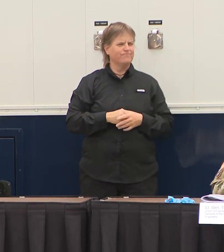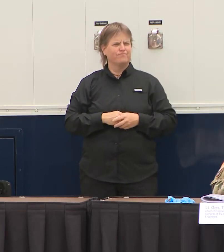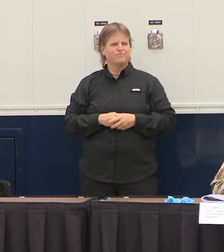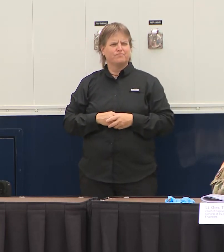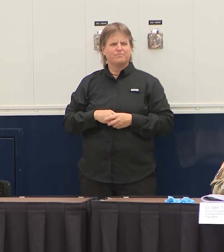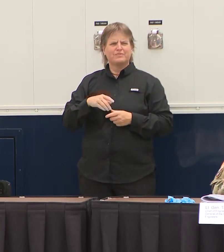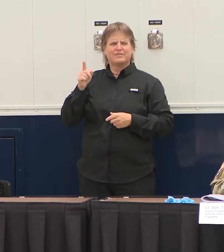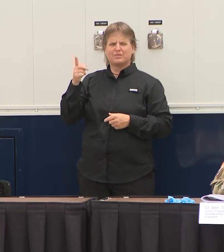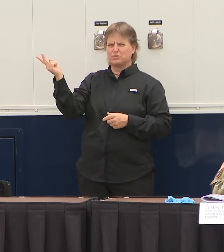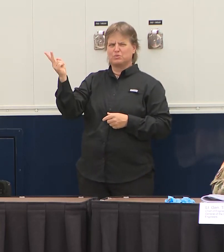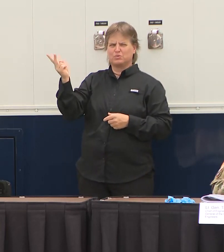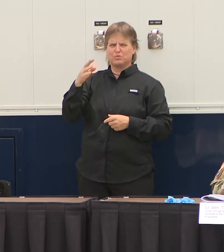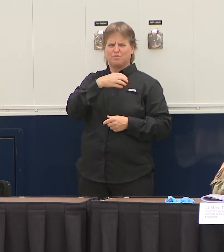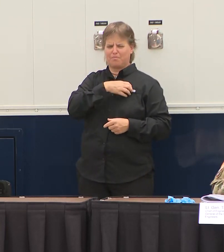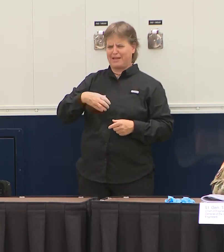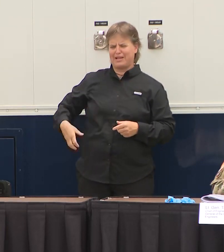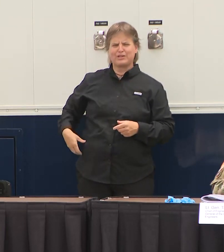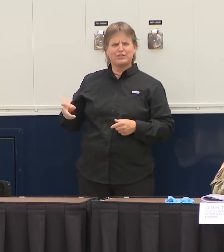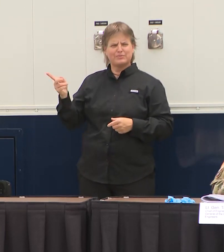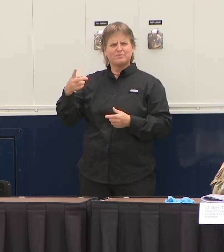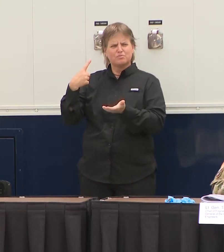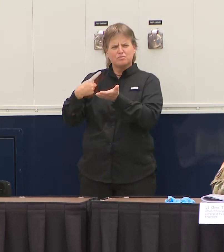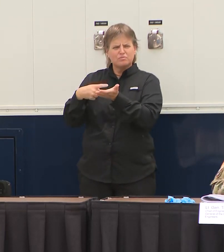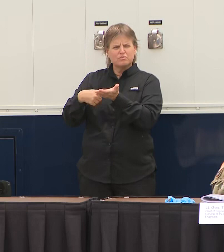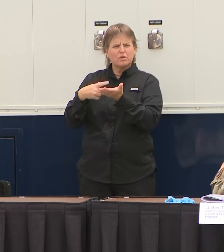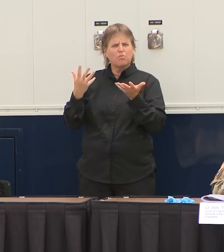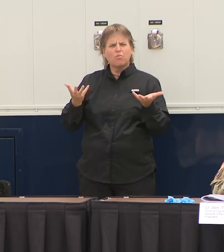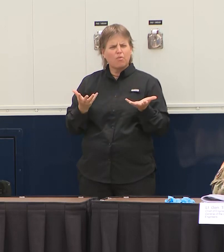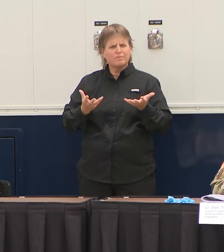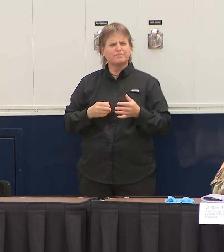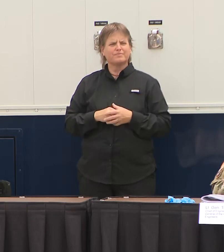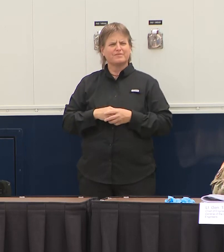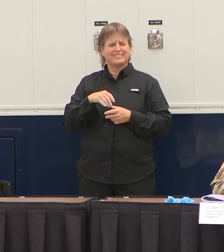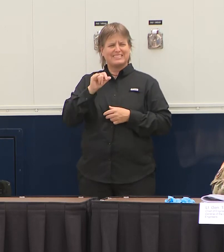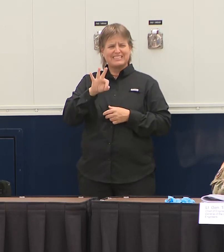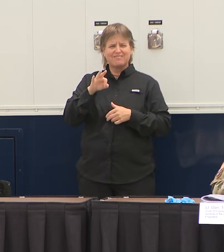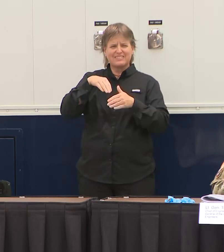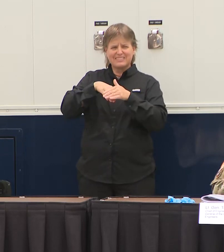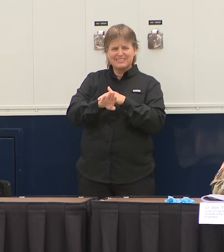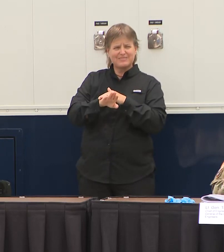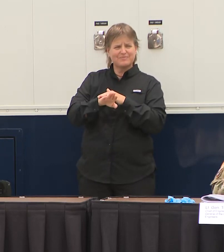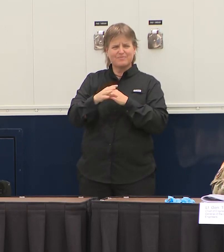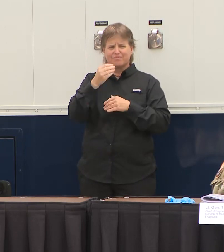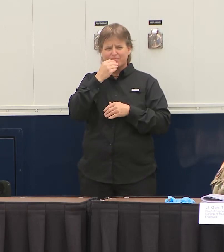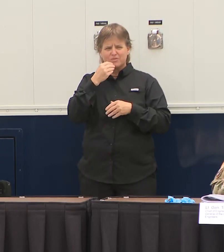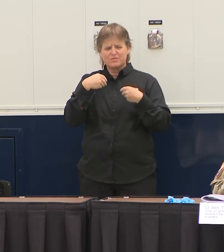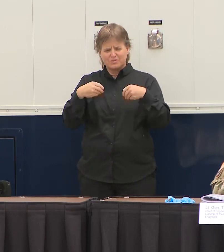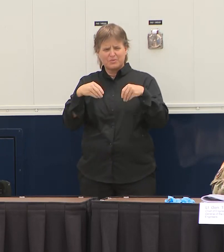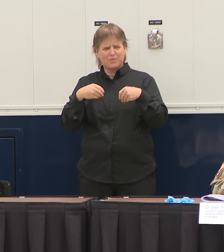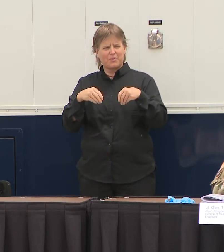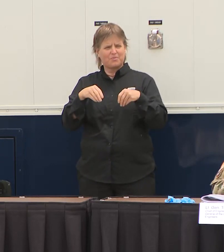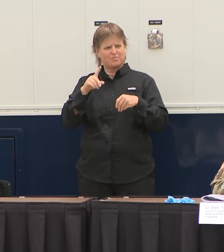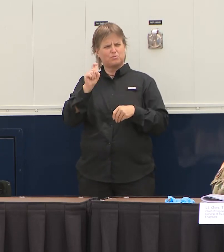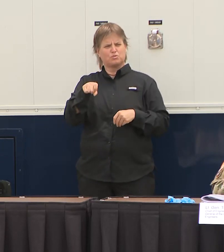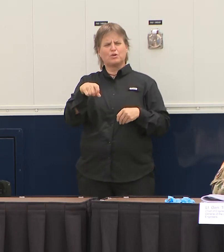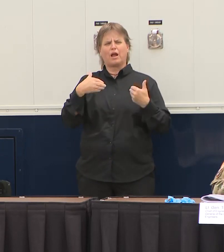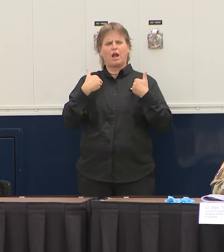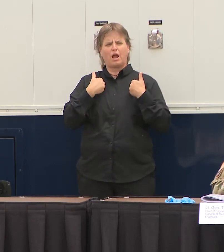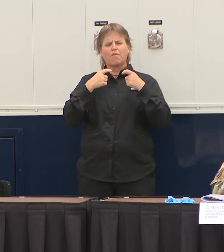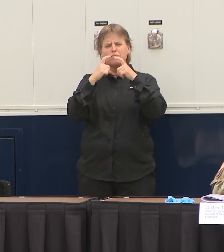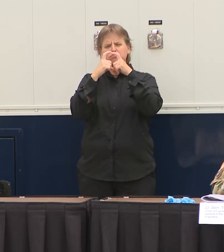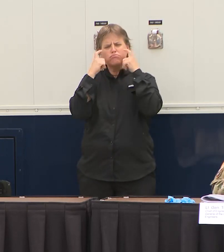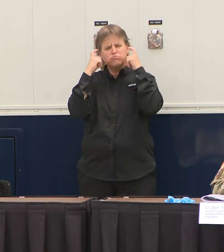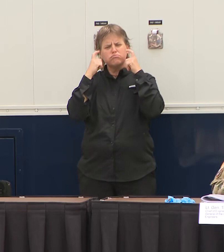terms of like the beach of if you're in the grocery store wearing some type of face covering now I think that's really smart the grocery